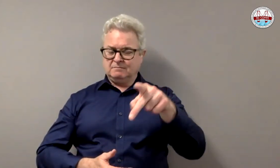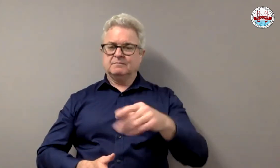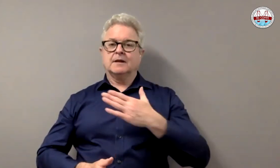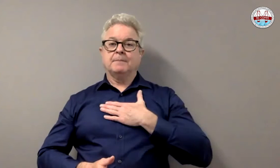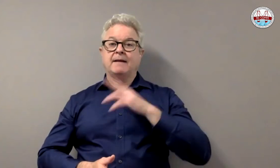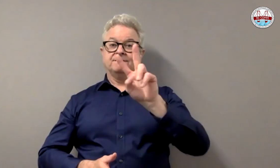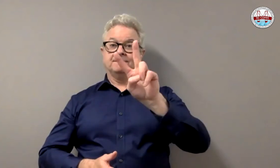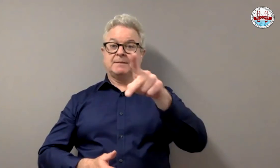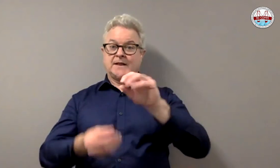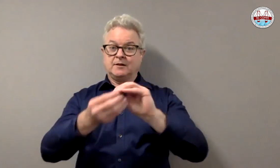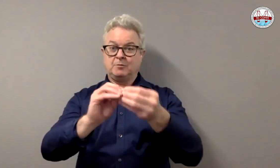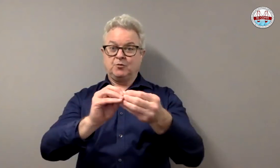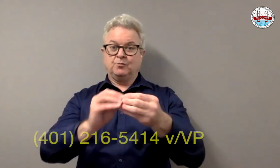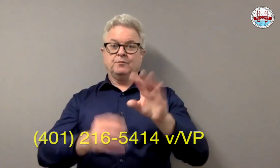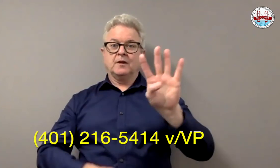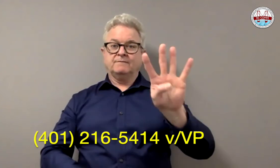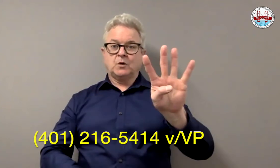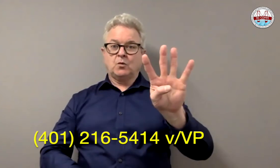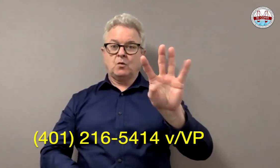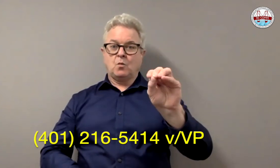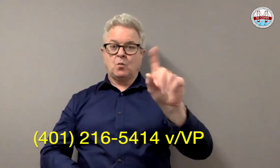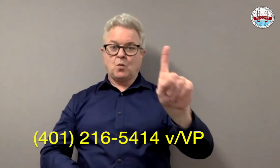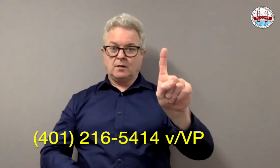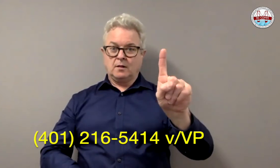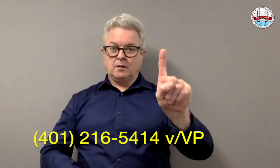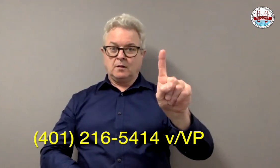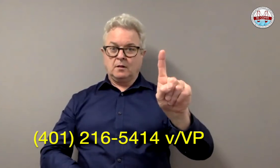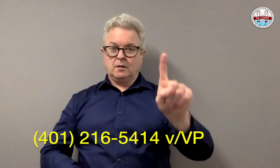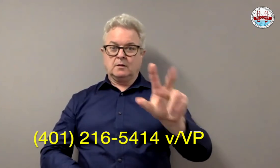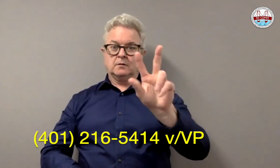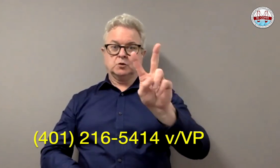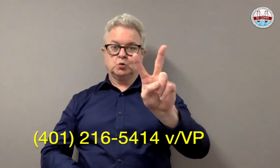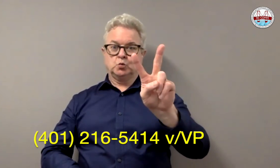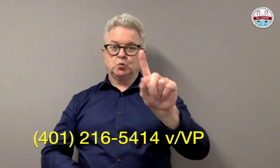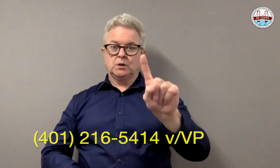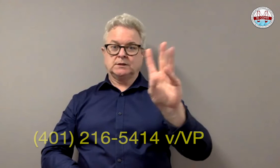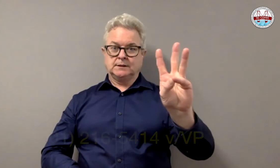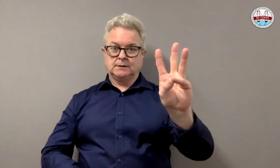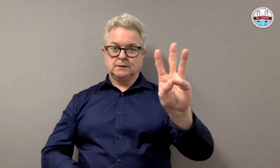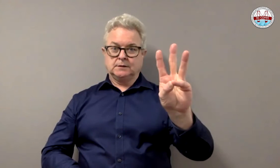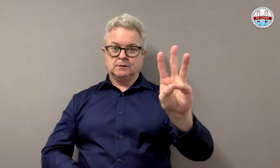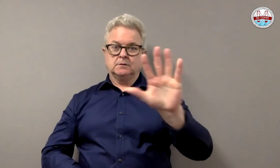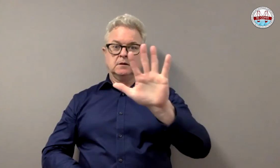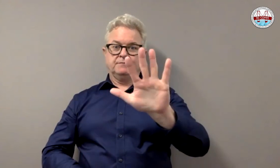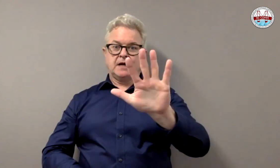to help you. My video phone number is 401-216